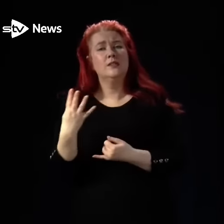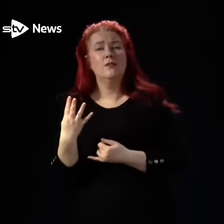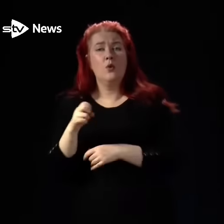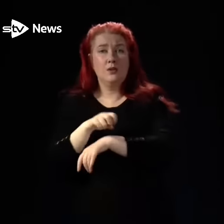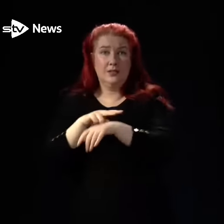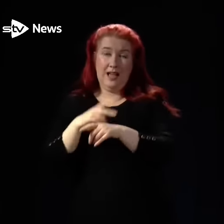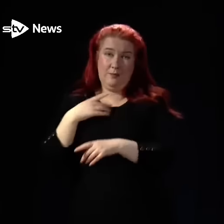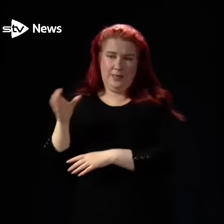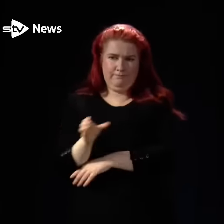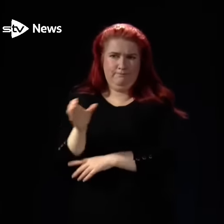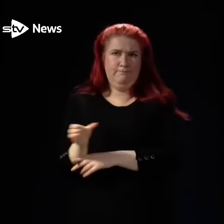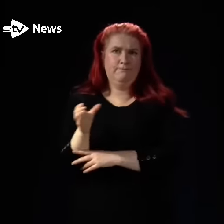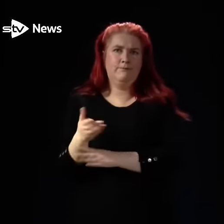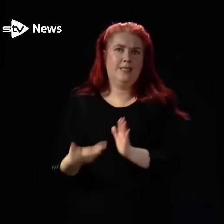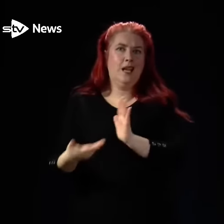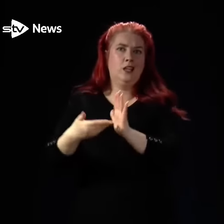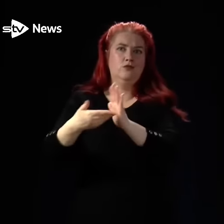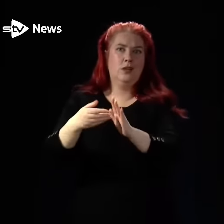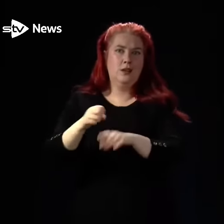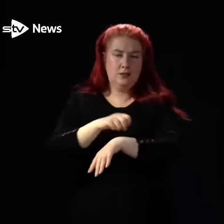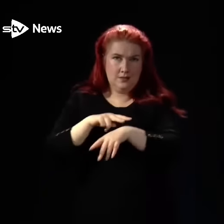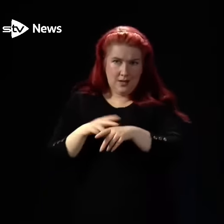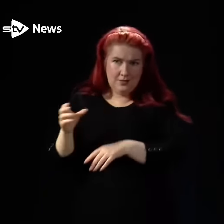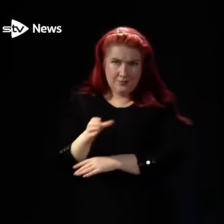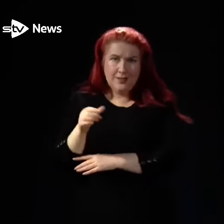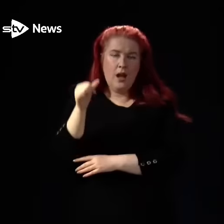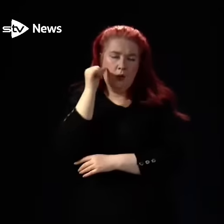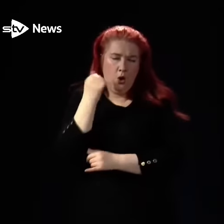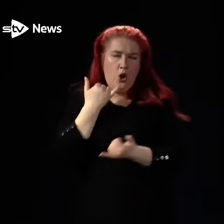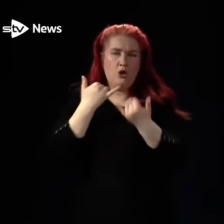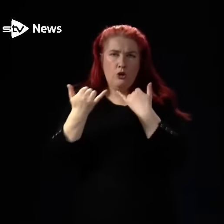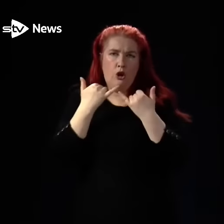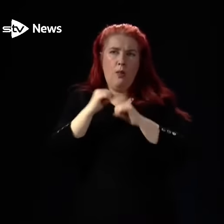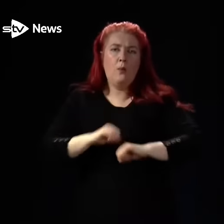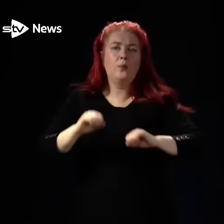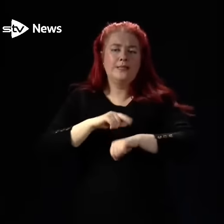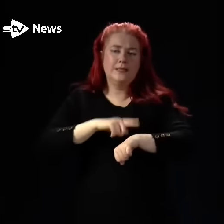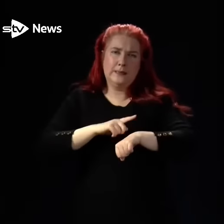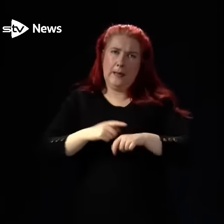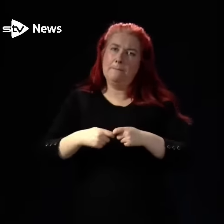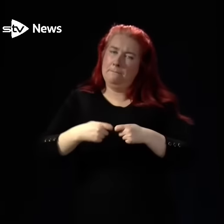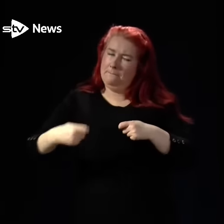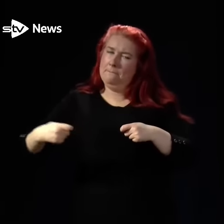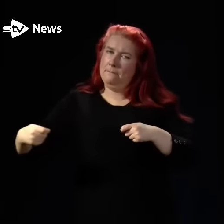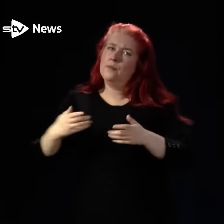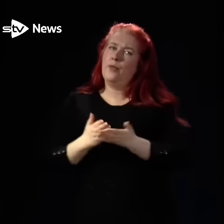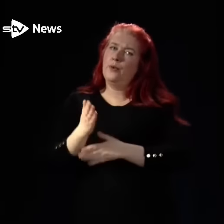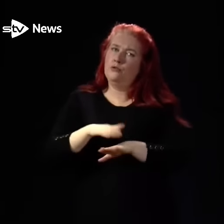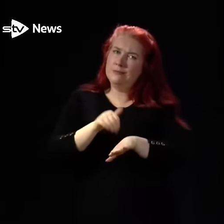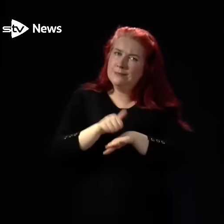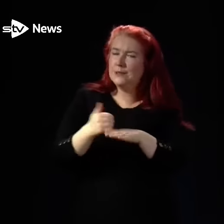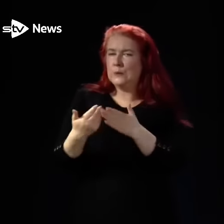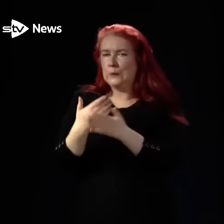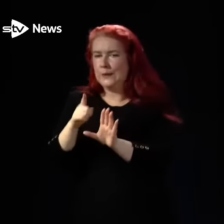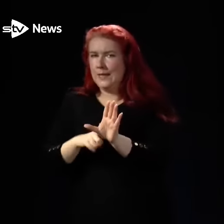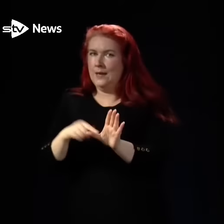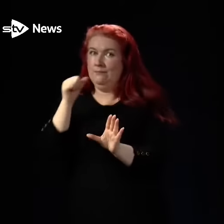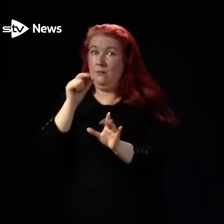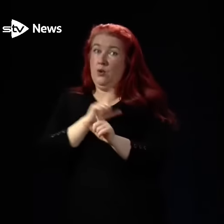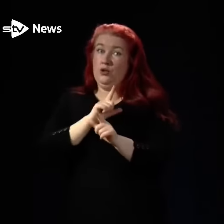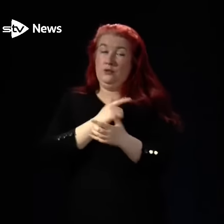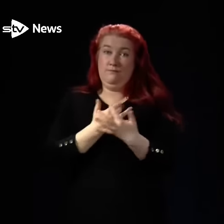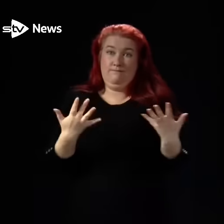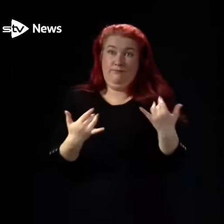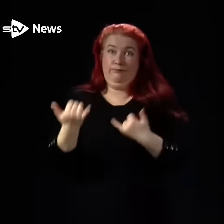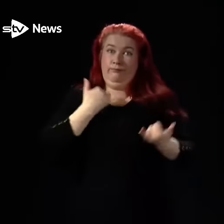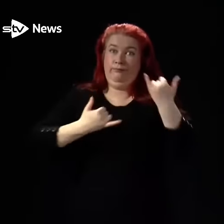recruited in the run-up to Christmas and while call wait times were often longer than usual over the festive period because of the scale of demand,